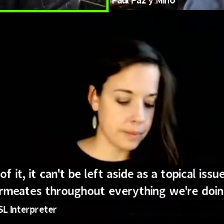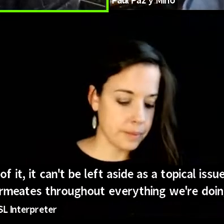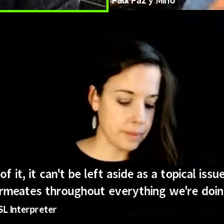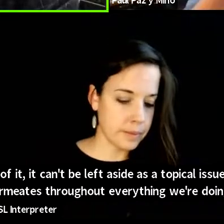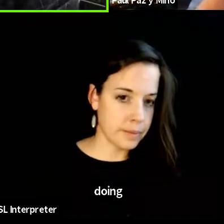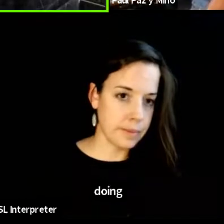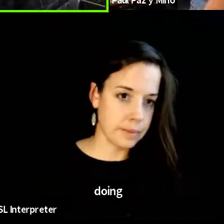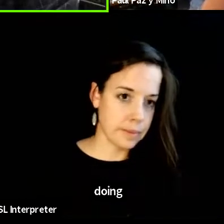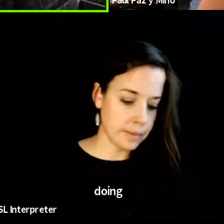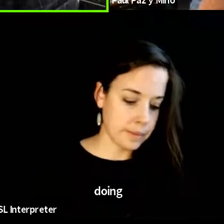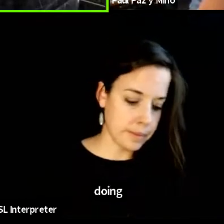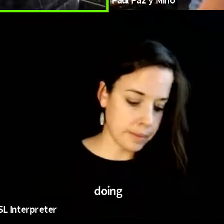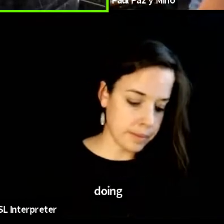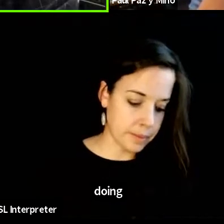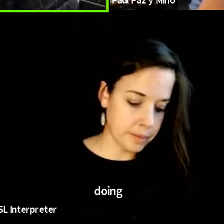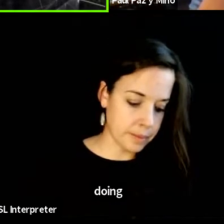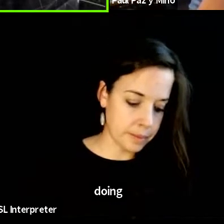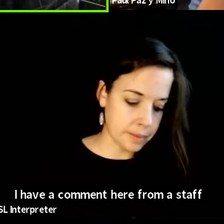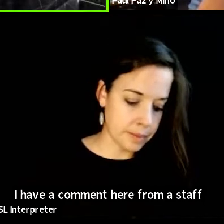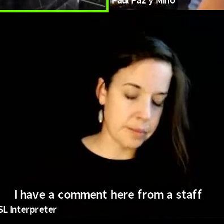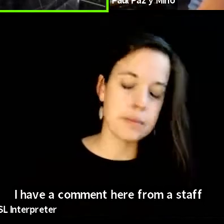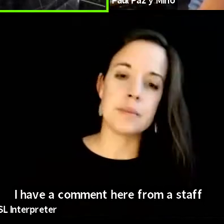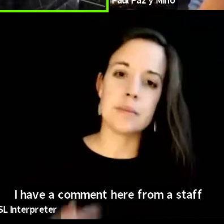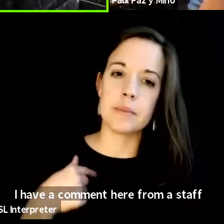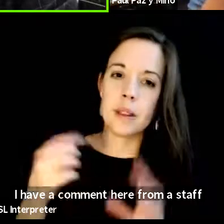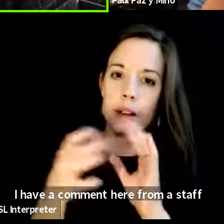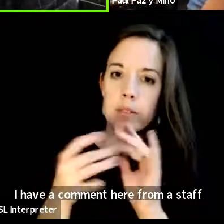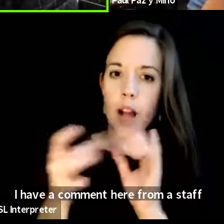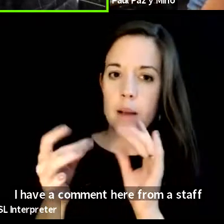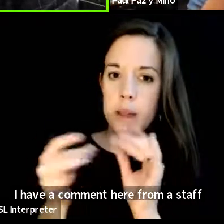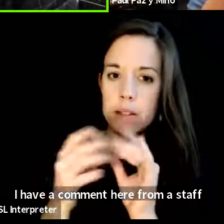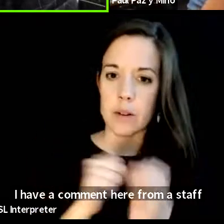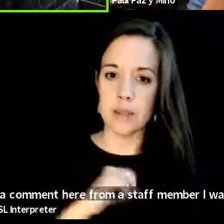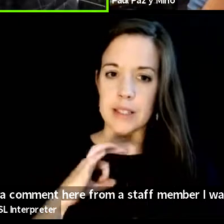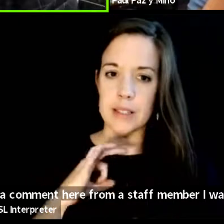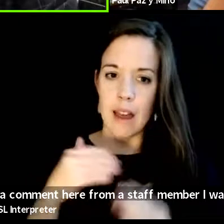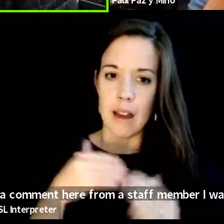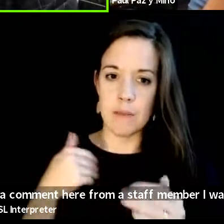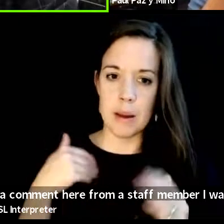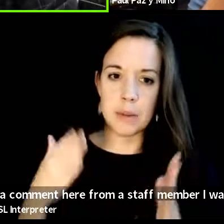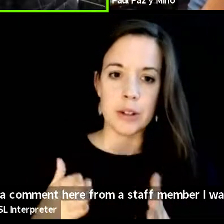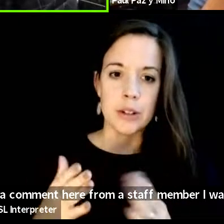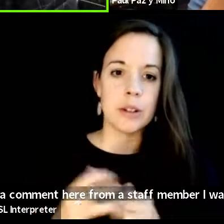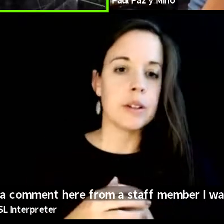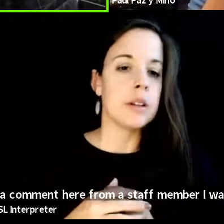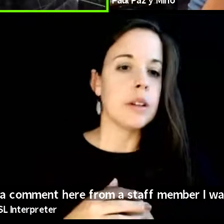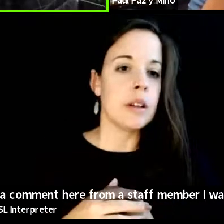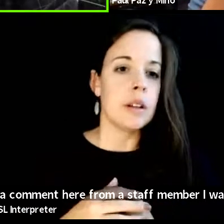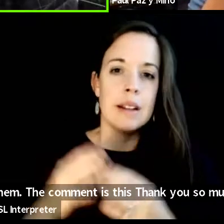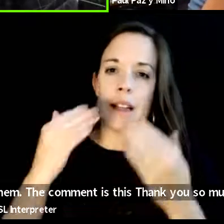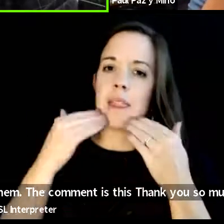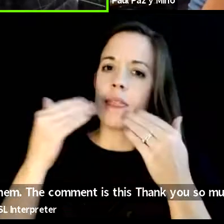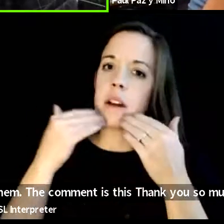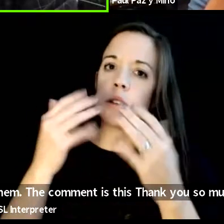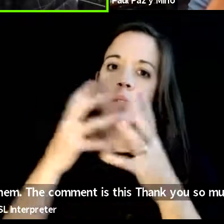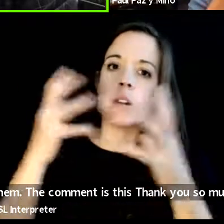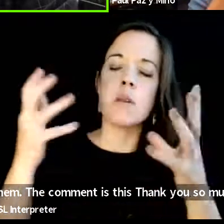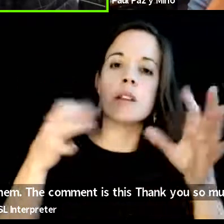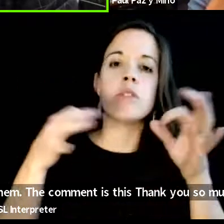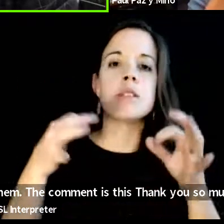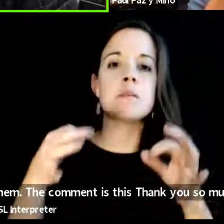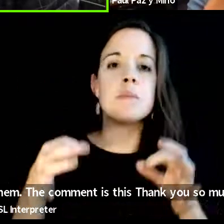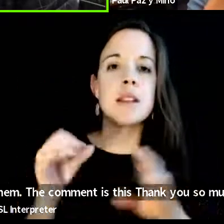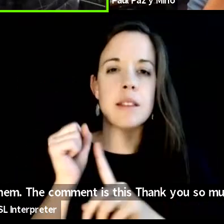comment here um from a staff member and i wanted to share um the comment is this thank you so much for explaining the case